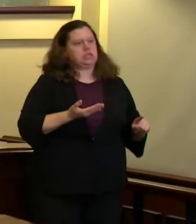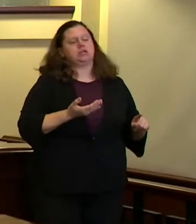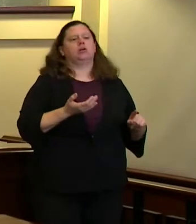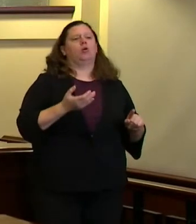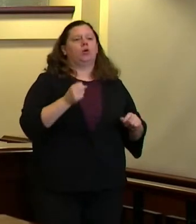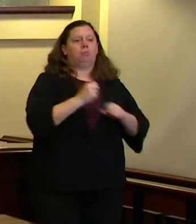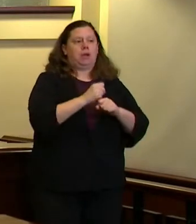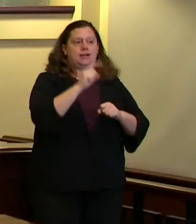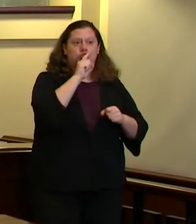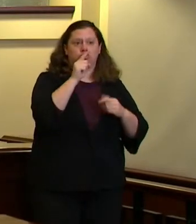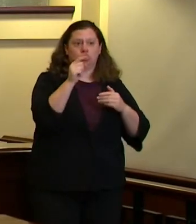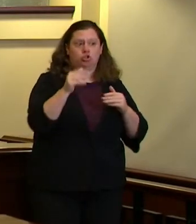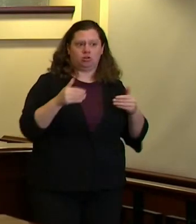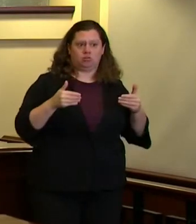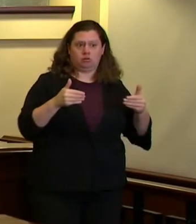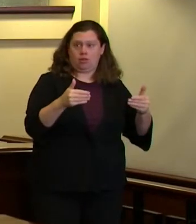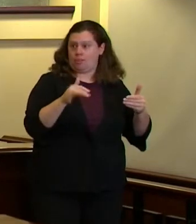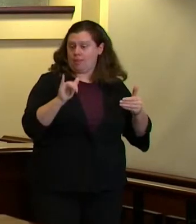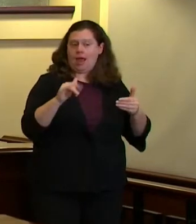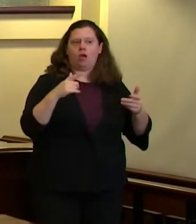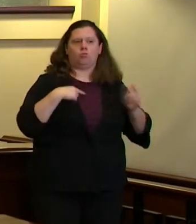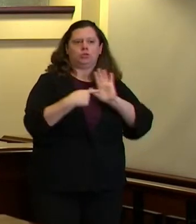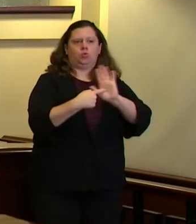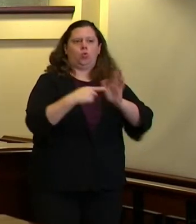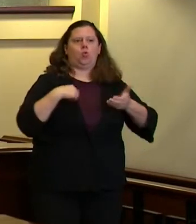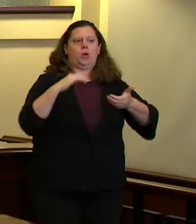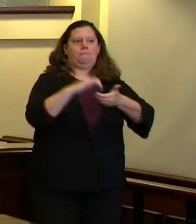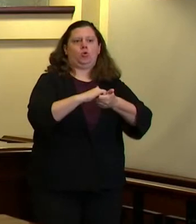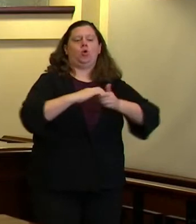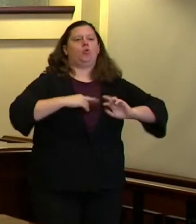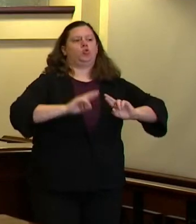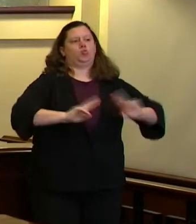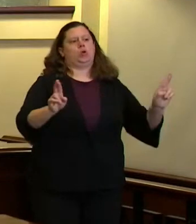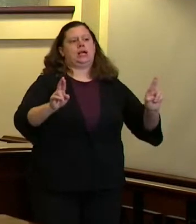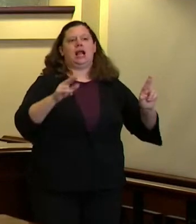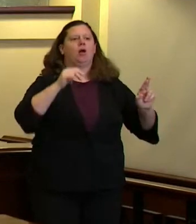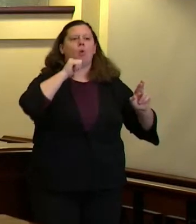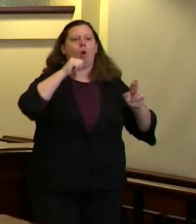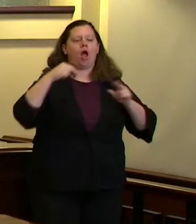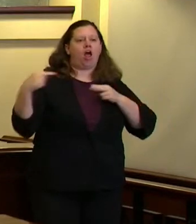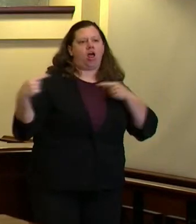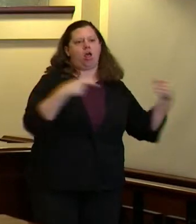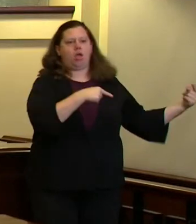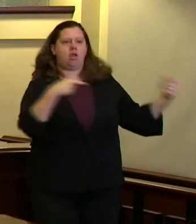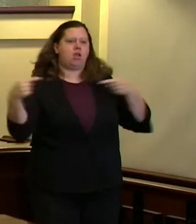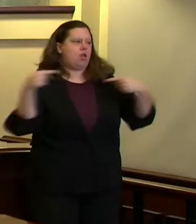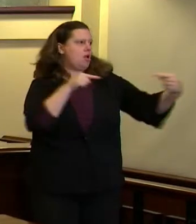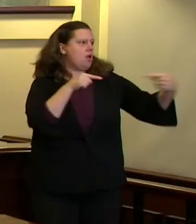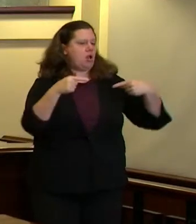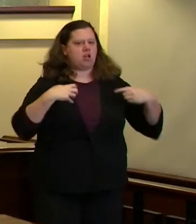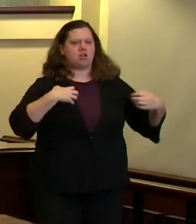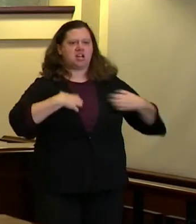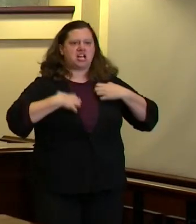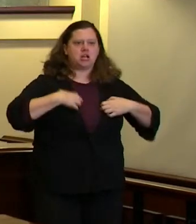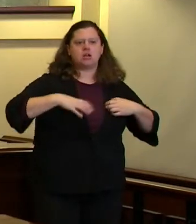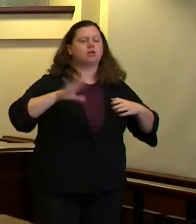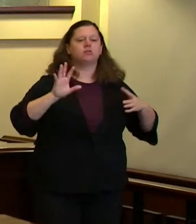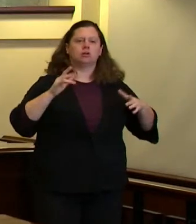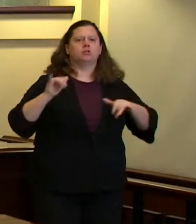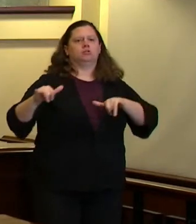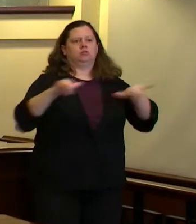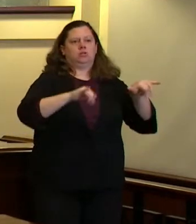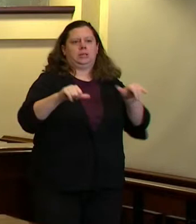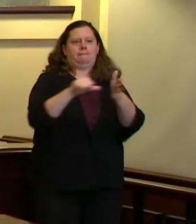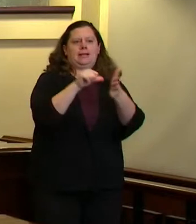aid agreement that we all agree to in advance so that we are all on the same page and we won't have to stop and